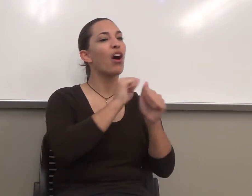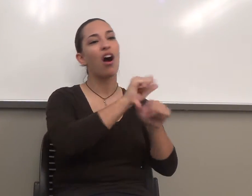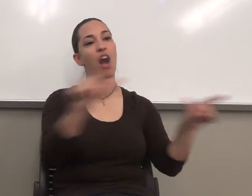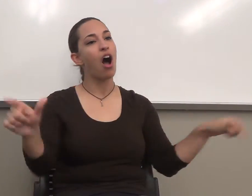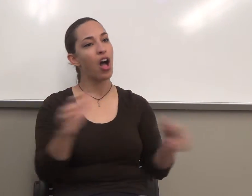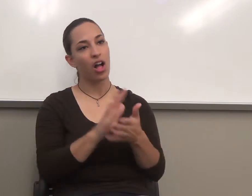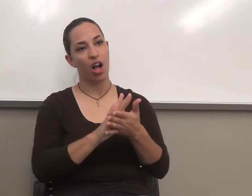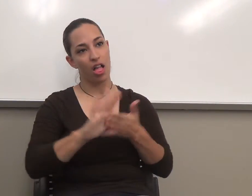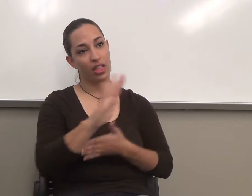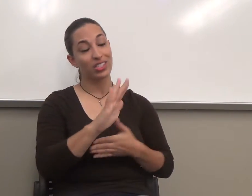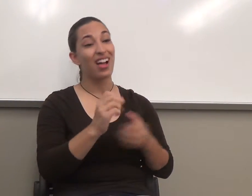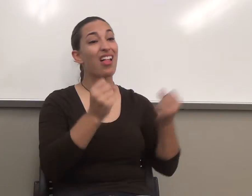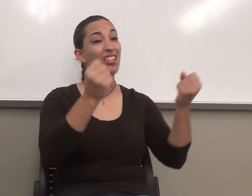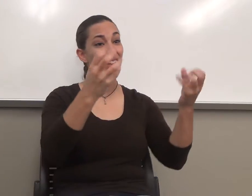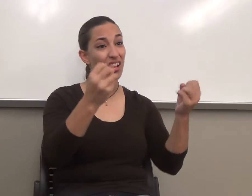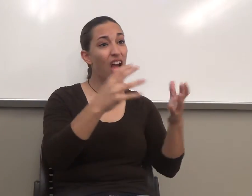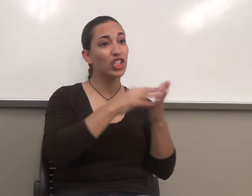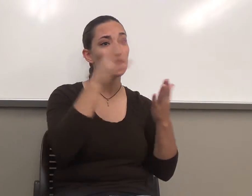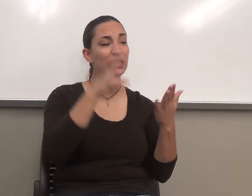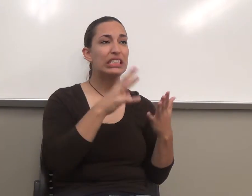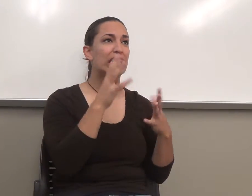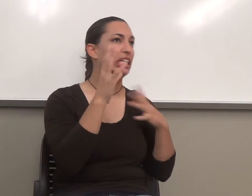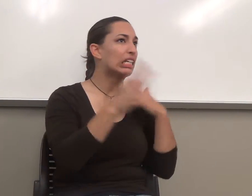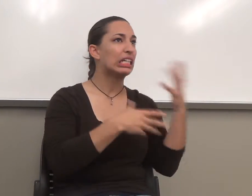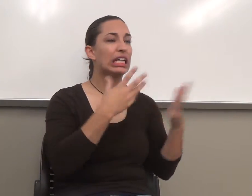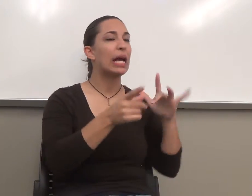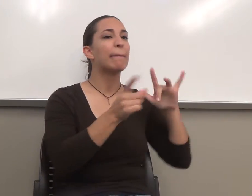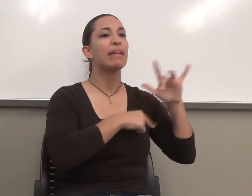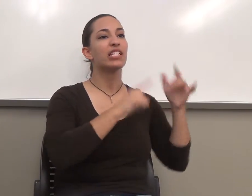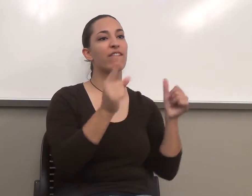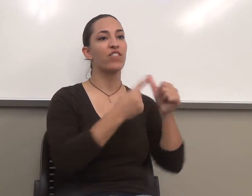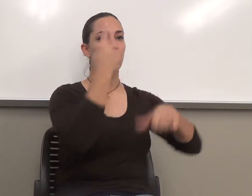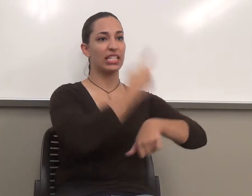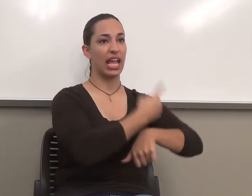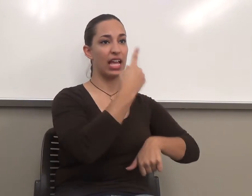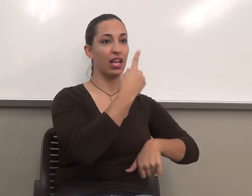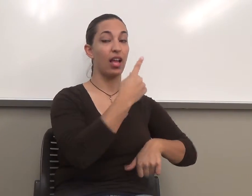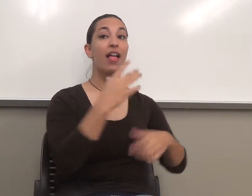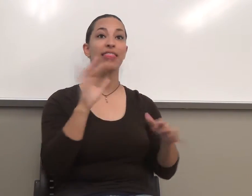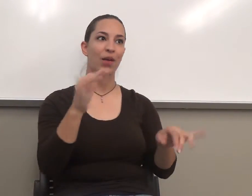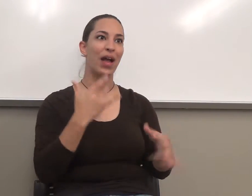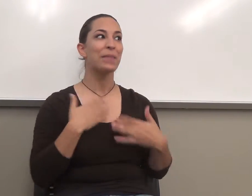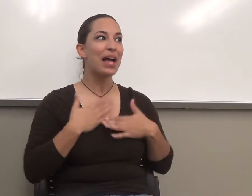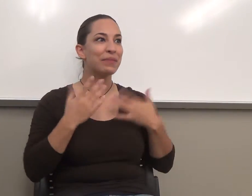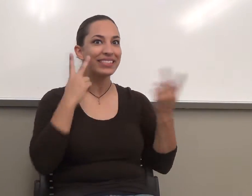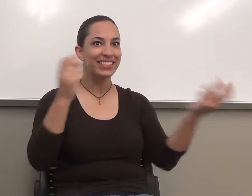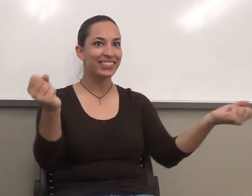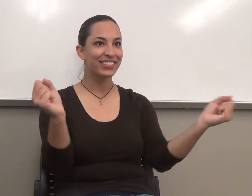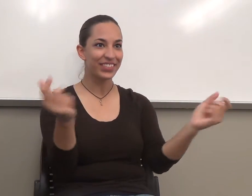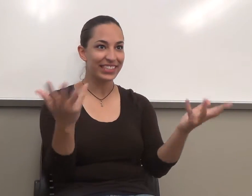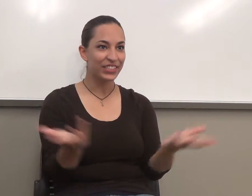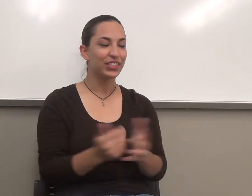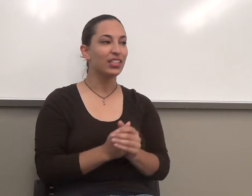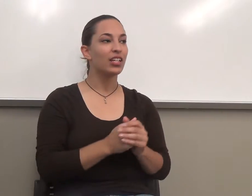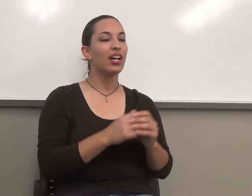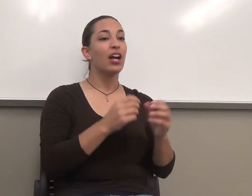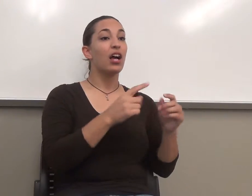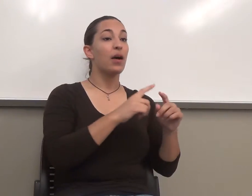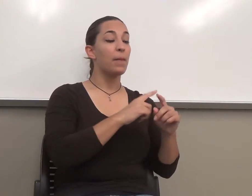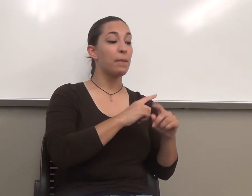come the first day, which is my bad to see everybody here. And then there's a bunch of people waiting, and I say, okay, no, the person isn't here, so I'm going to drop